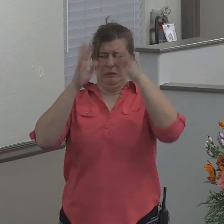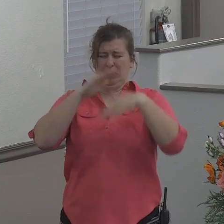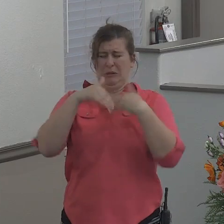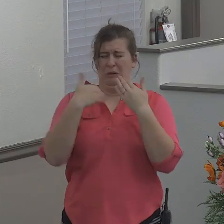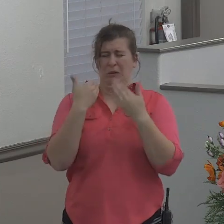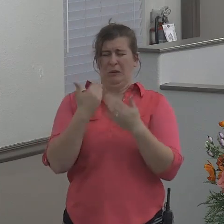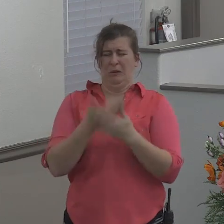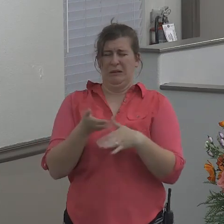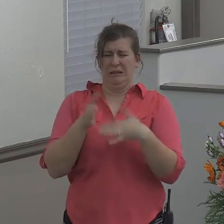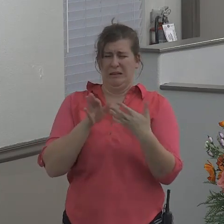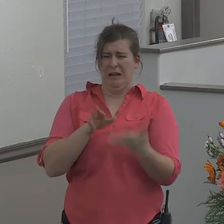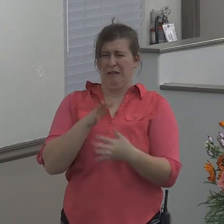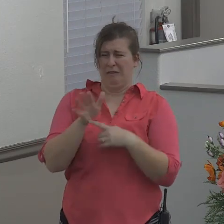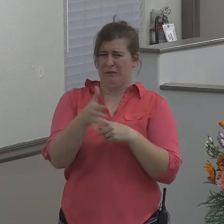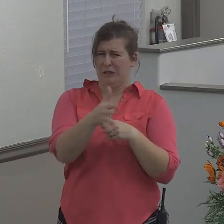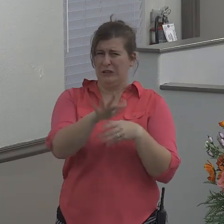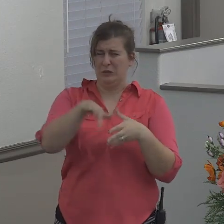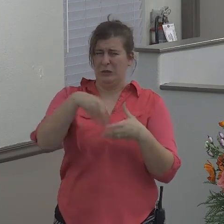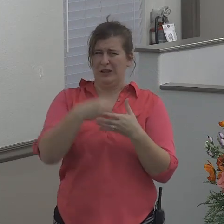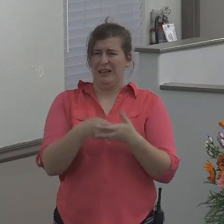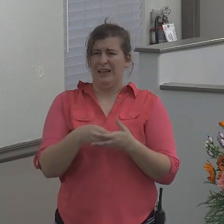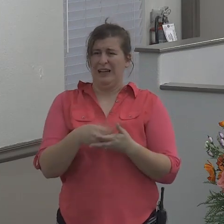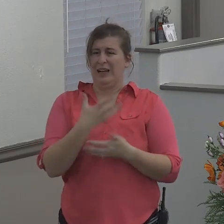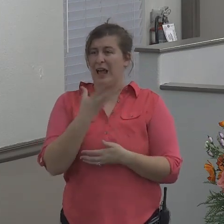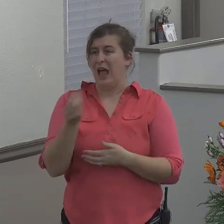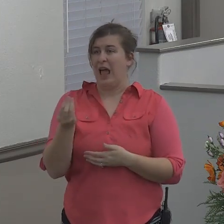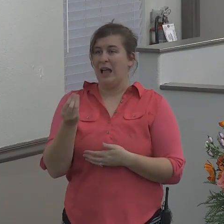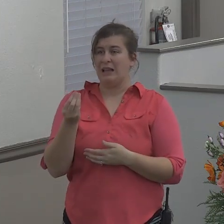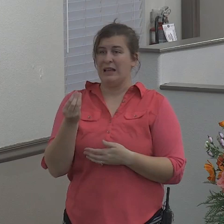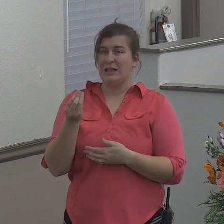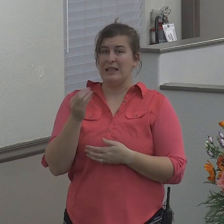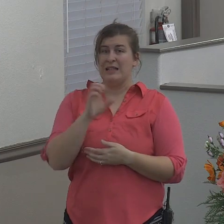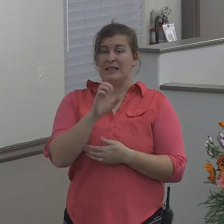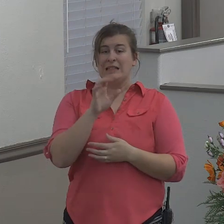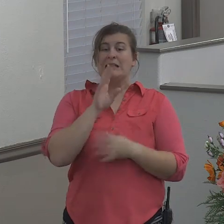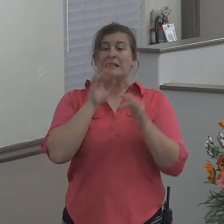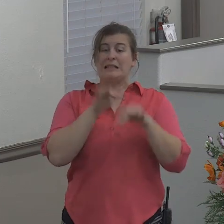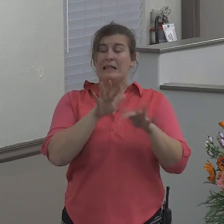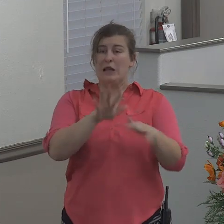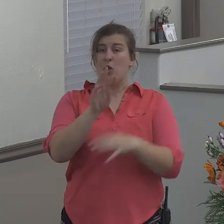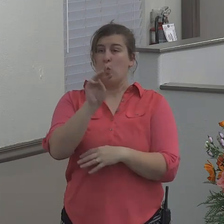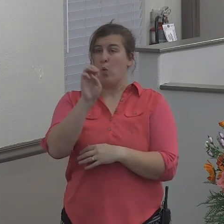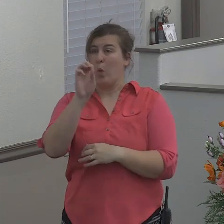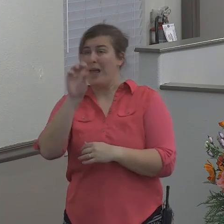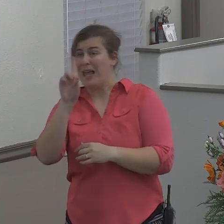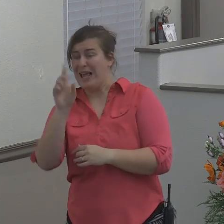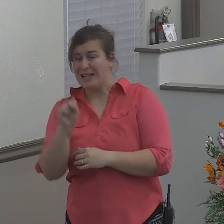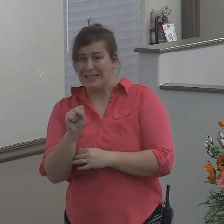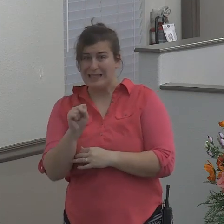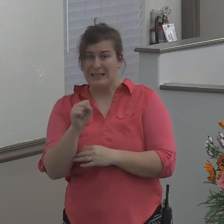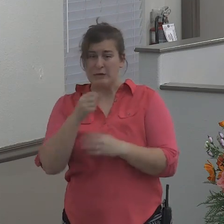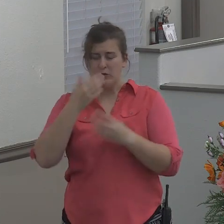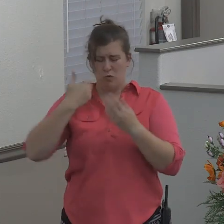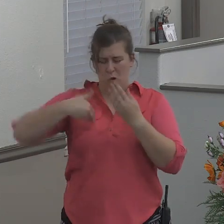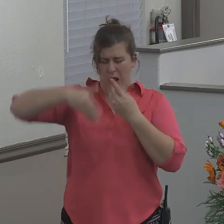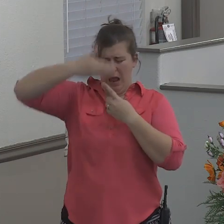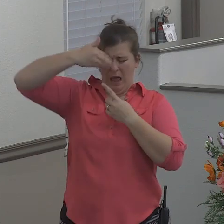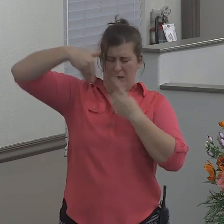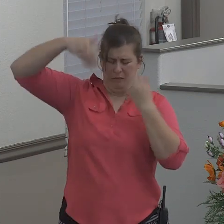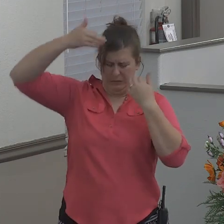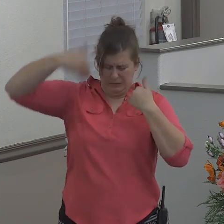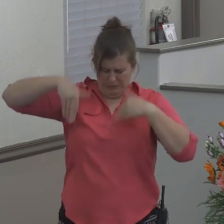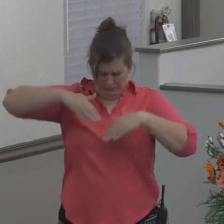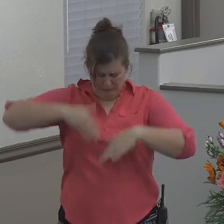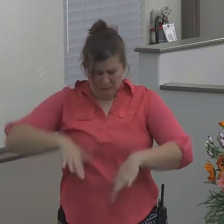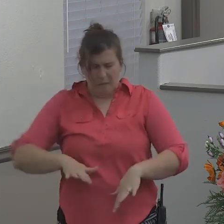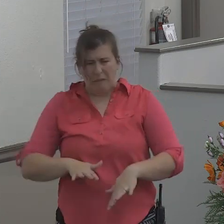of there. Imagine the seaweeds wrapped around his head. Imagine just how awful it could be